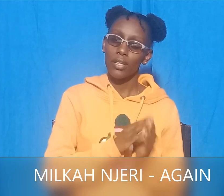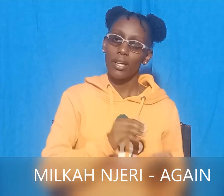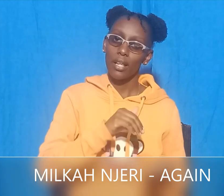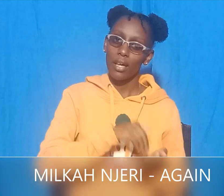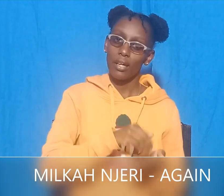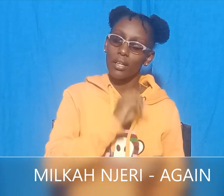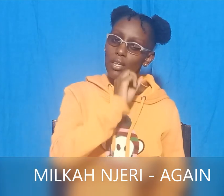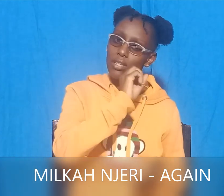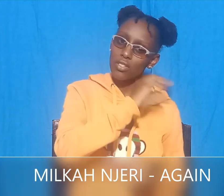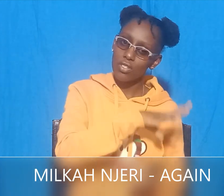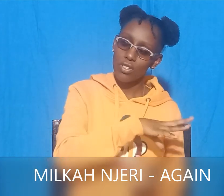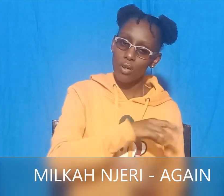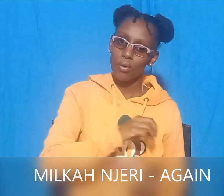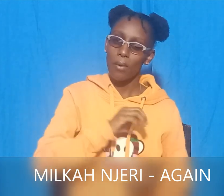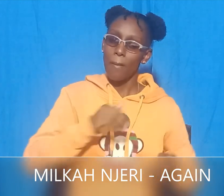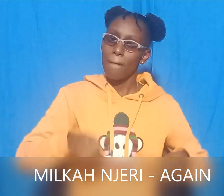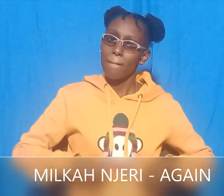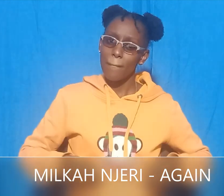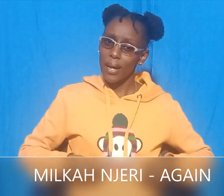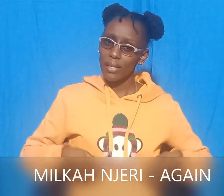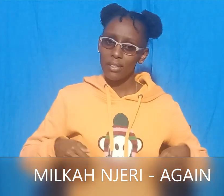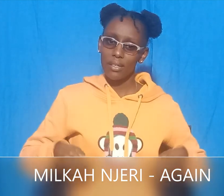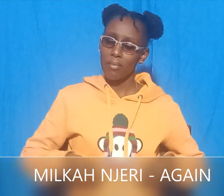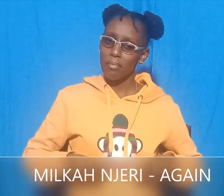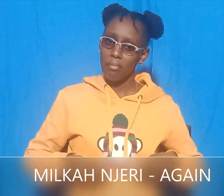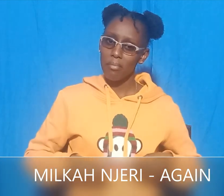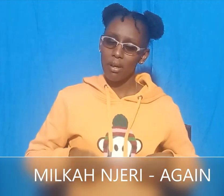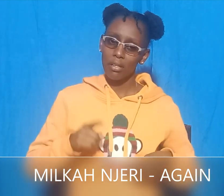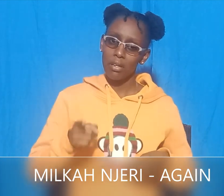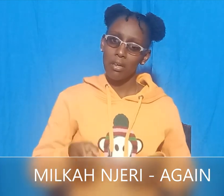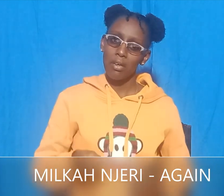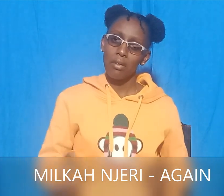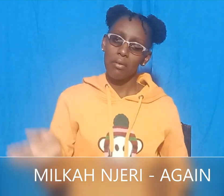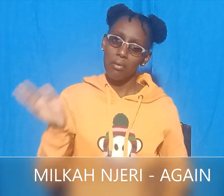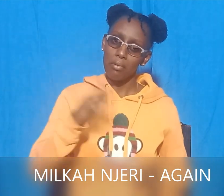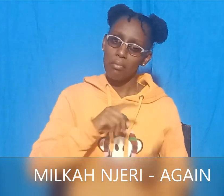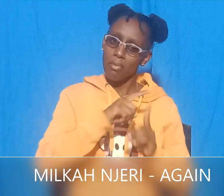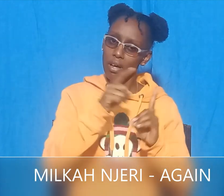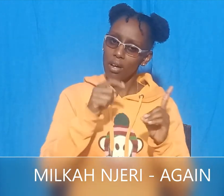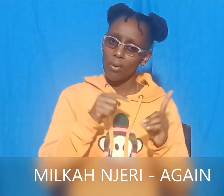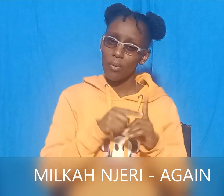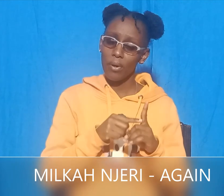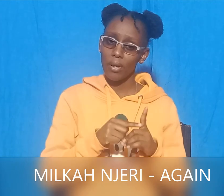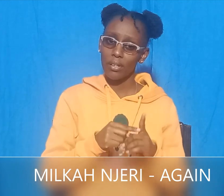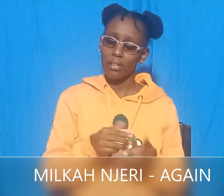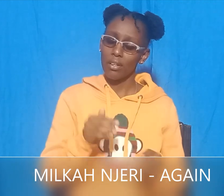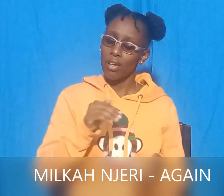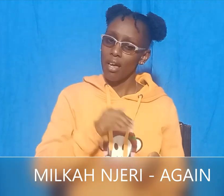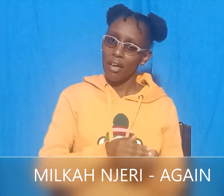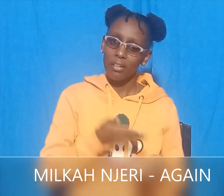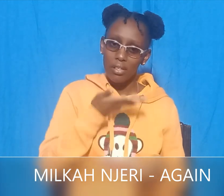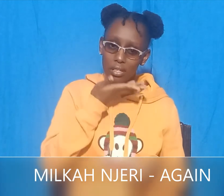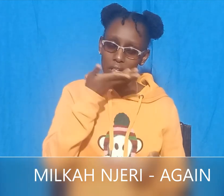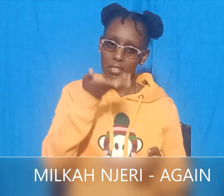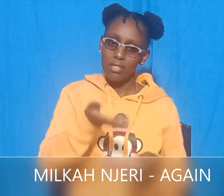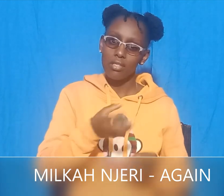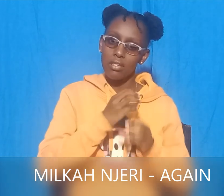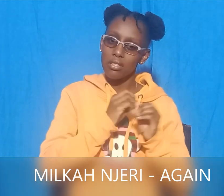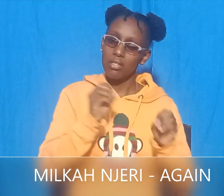Monkey, monkey, when will you come back to me? Again, there was no answer. Then